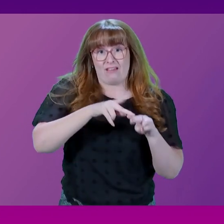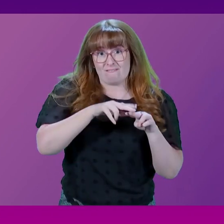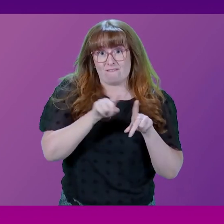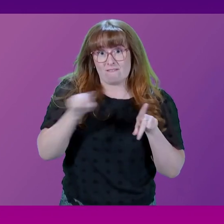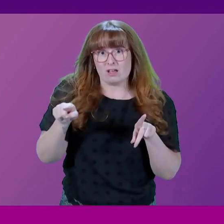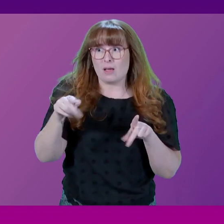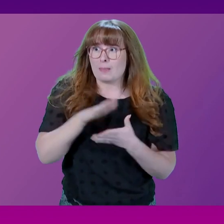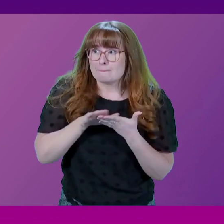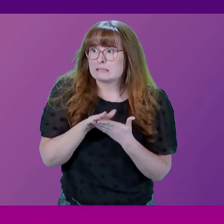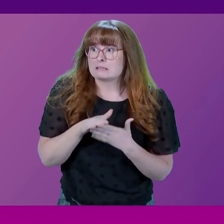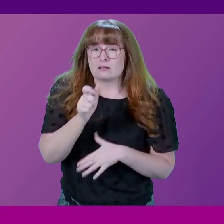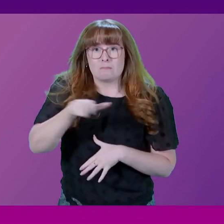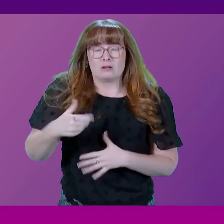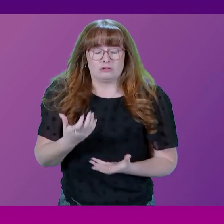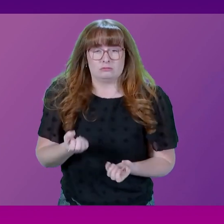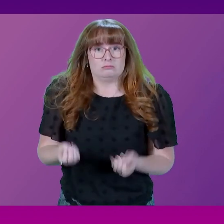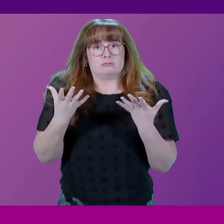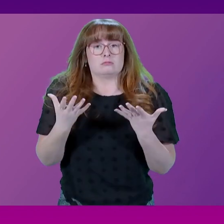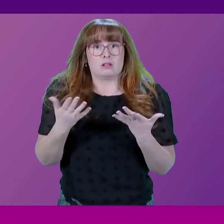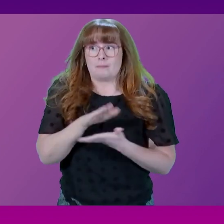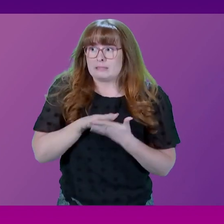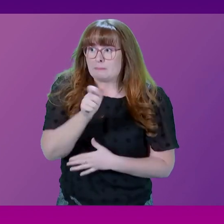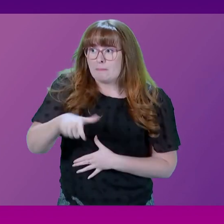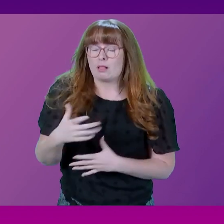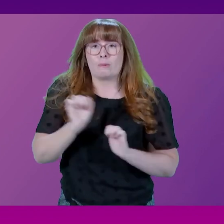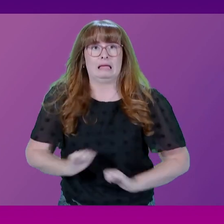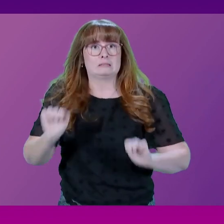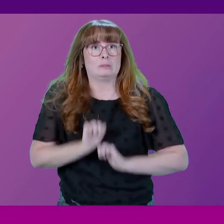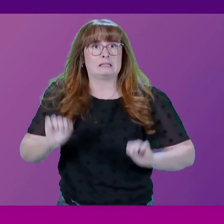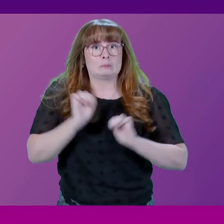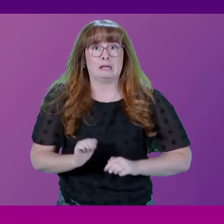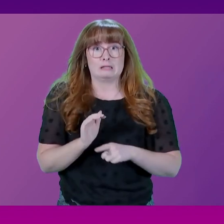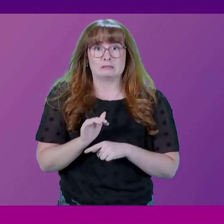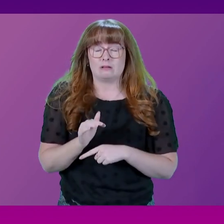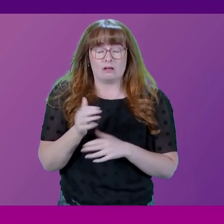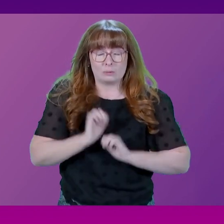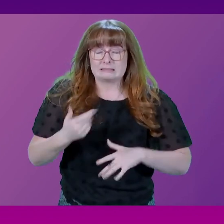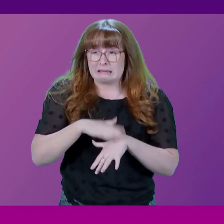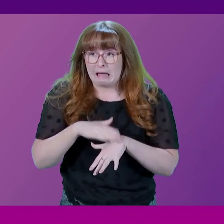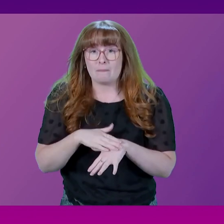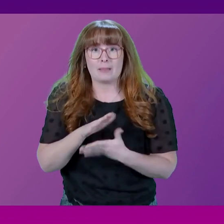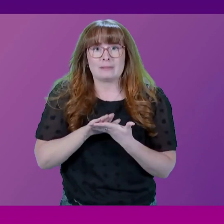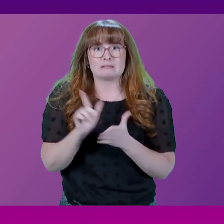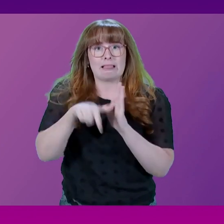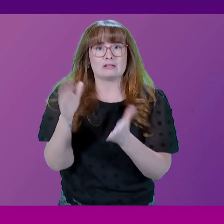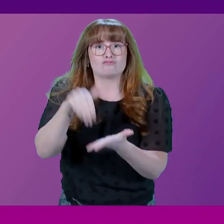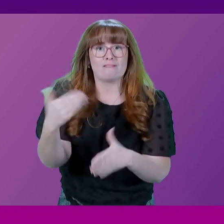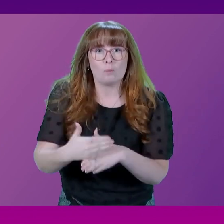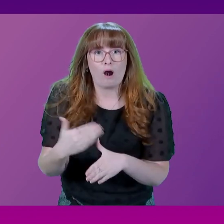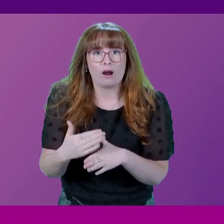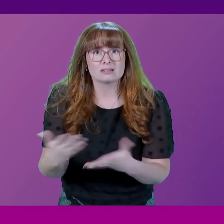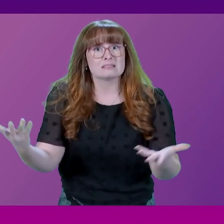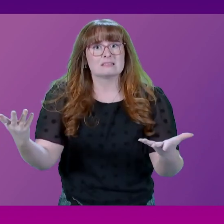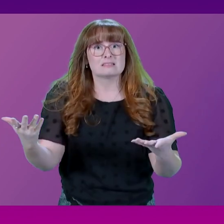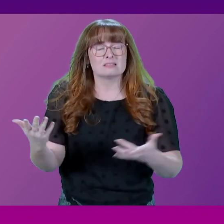leaving passengers stranded on the platform, having to wait 20 minutes for the next service, meaning they would be late arriving at their place